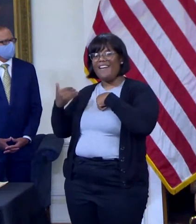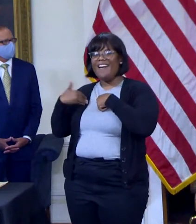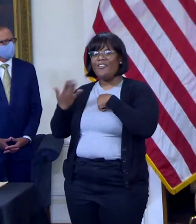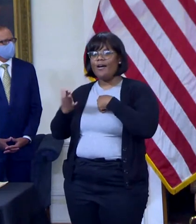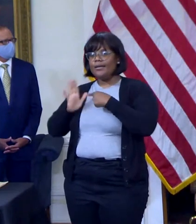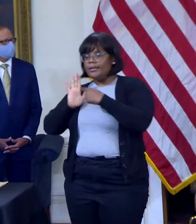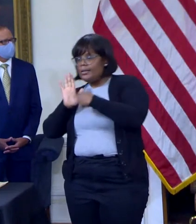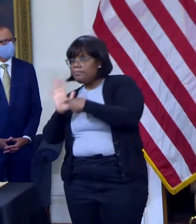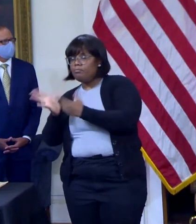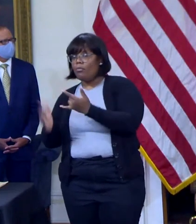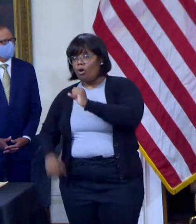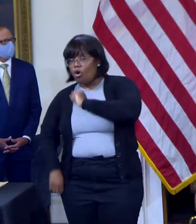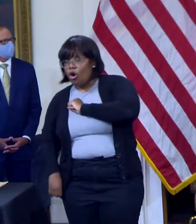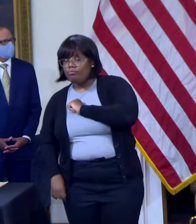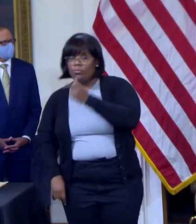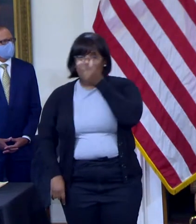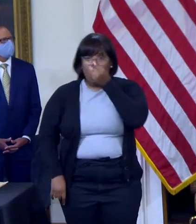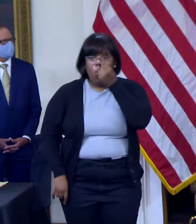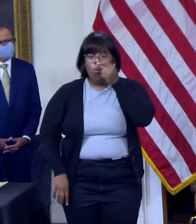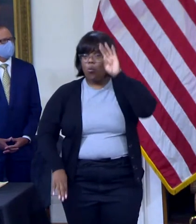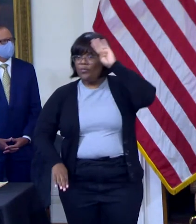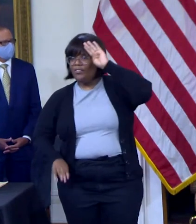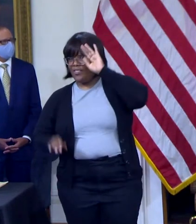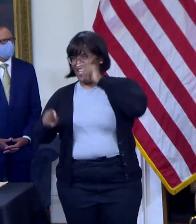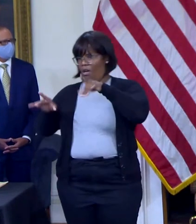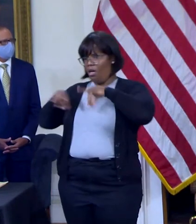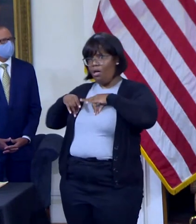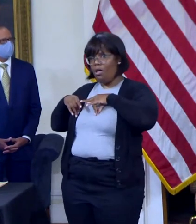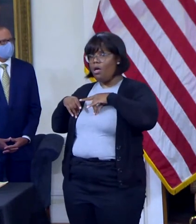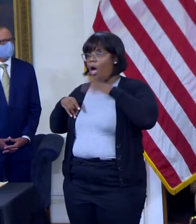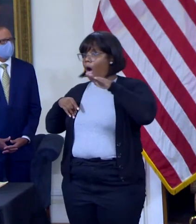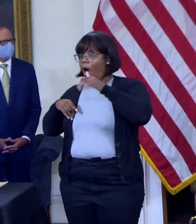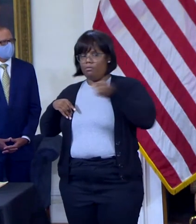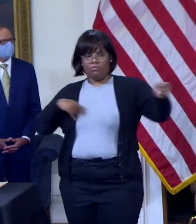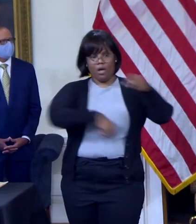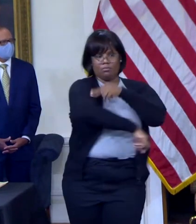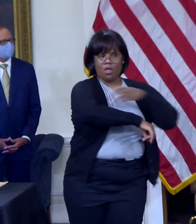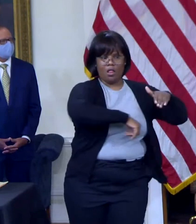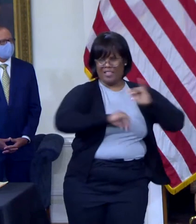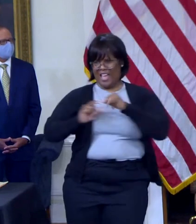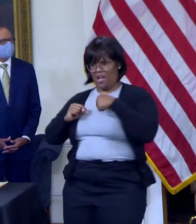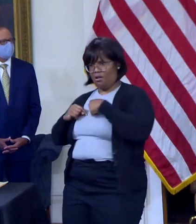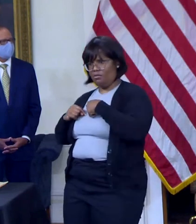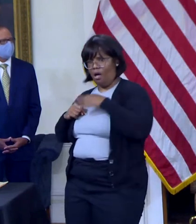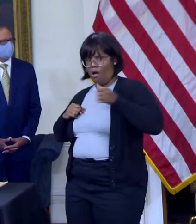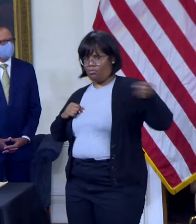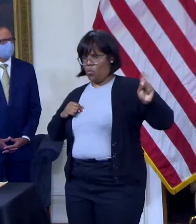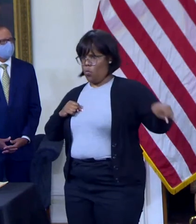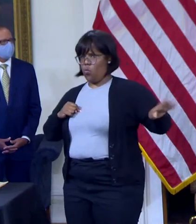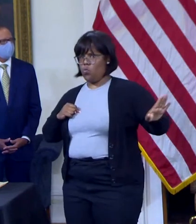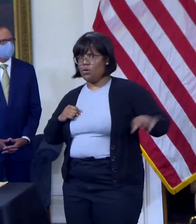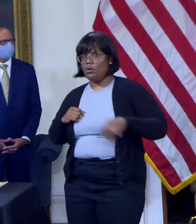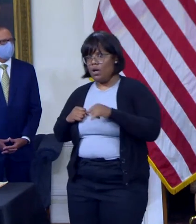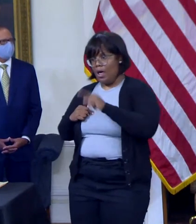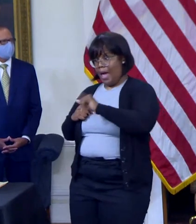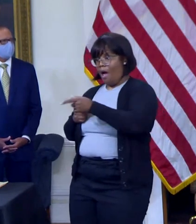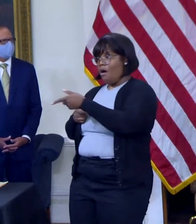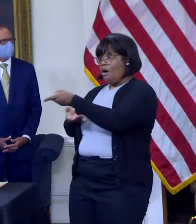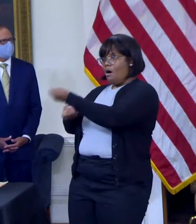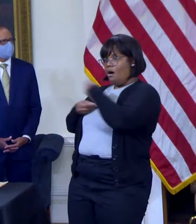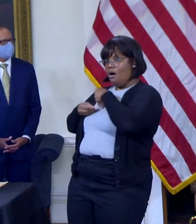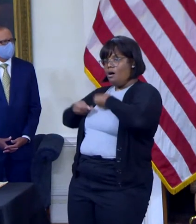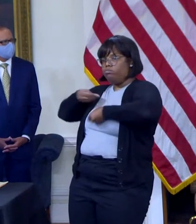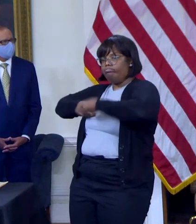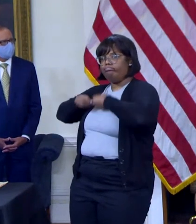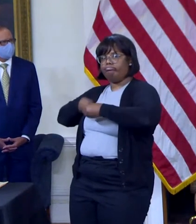But the uses for that have now been extended, and we're excited to share that the indications for this therapy have recently been